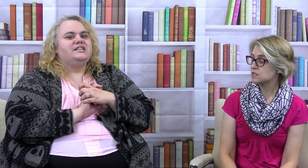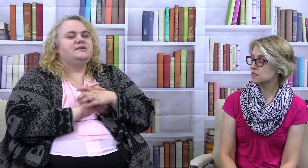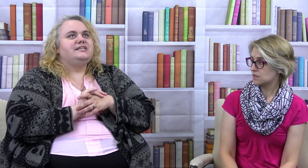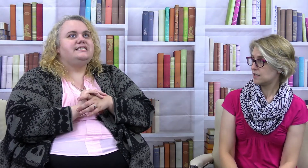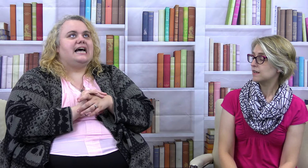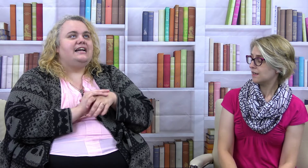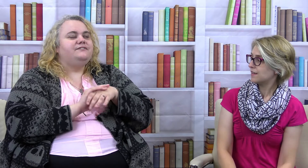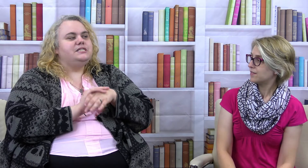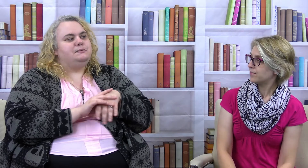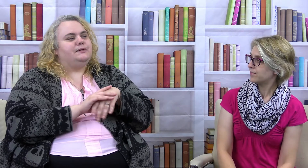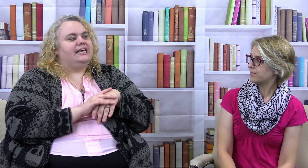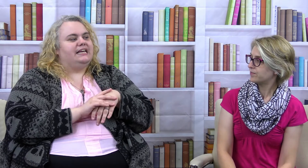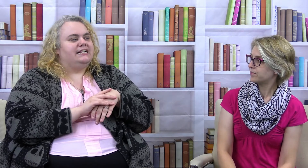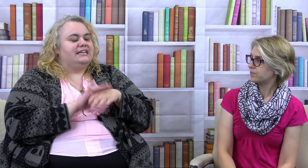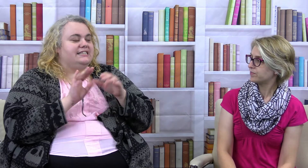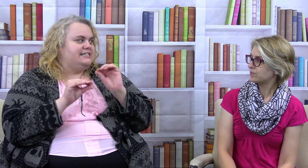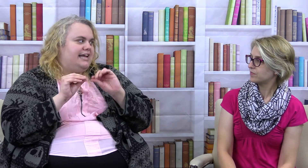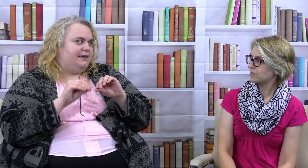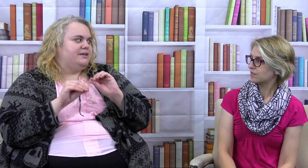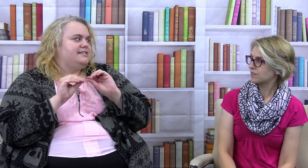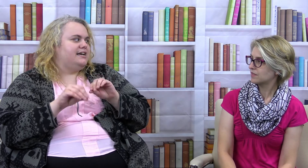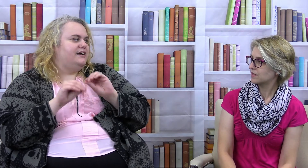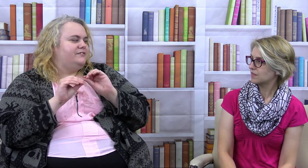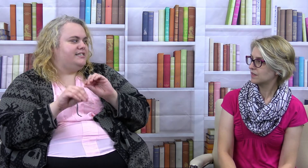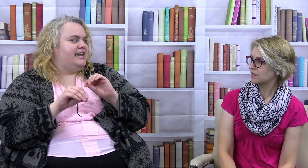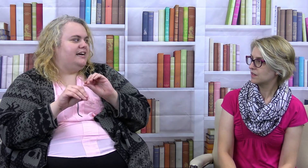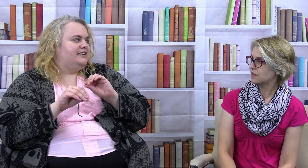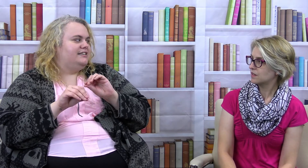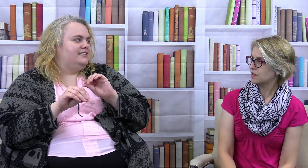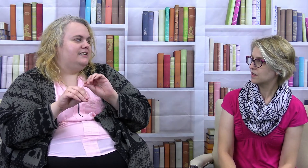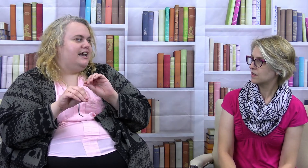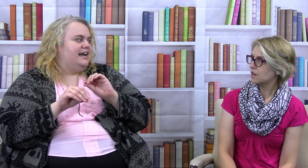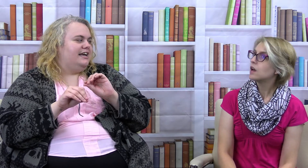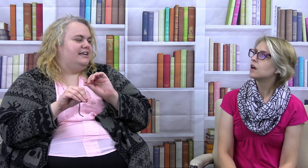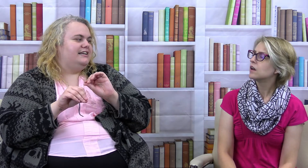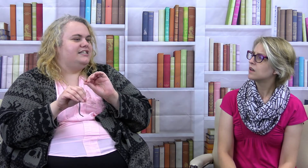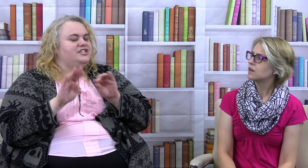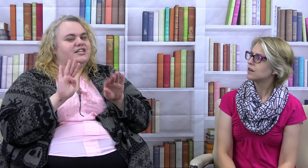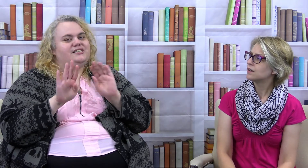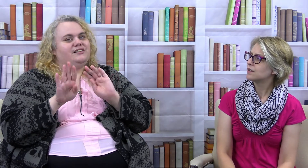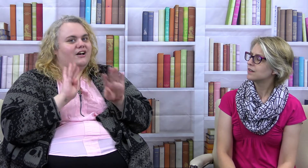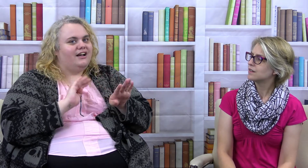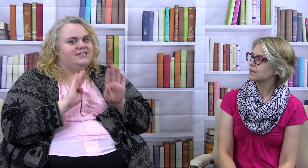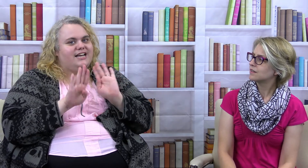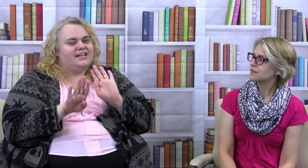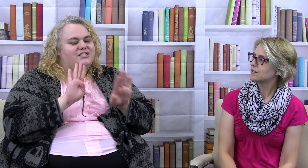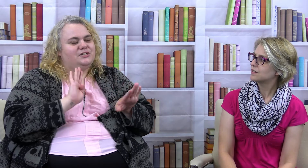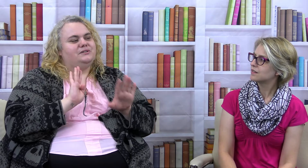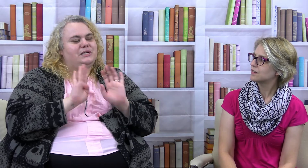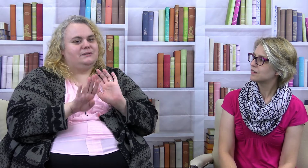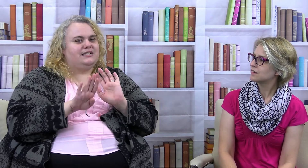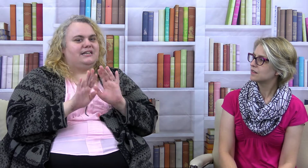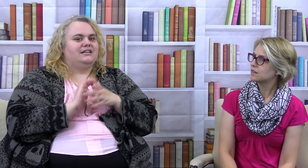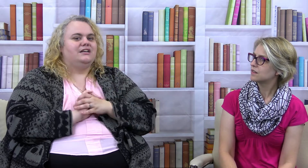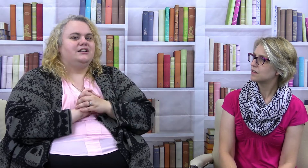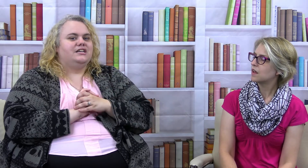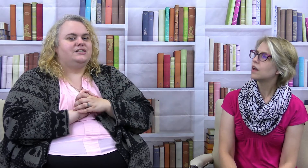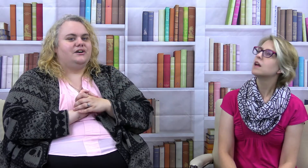So the sign for spooky is the same as the sign for scared and it's just the context you use it. So